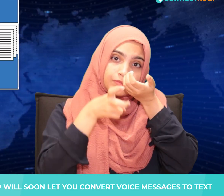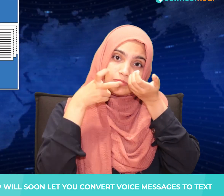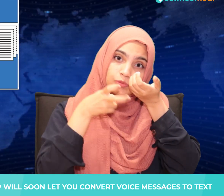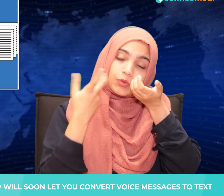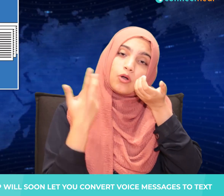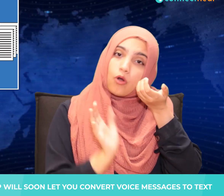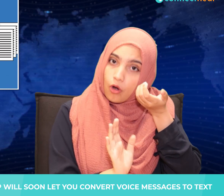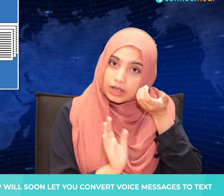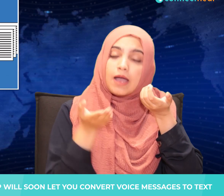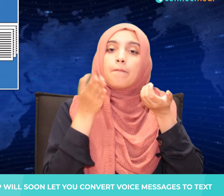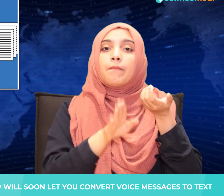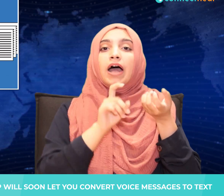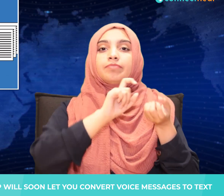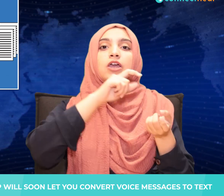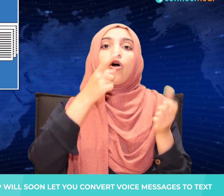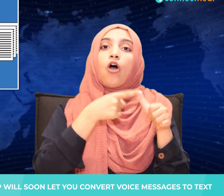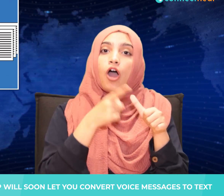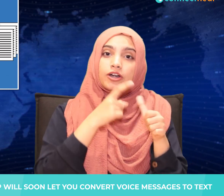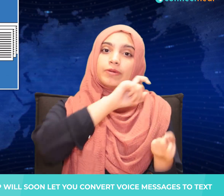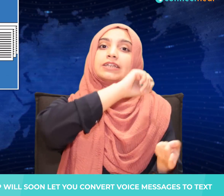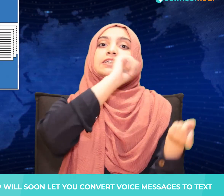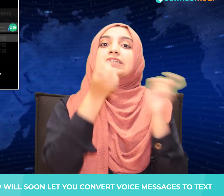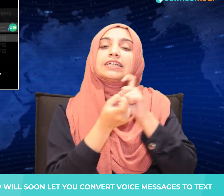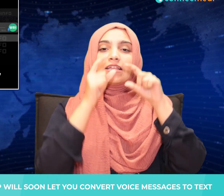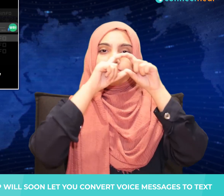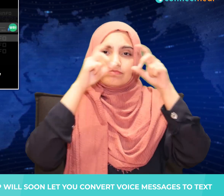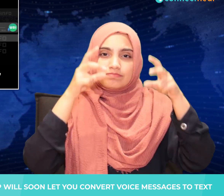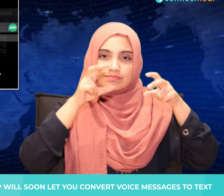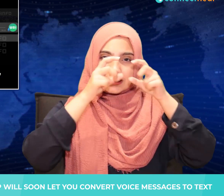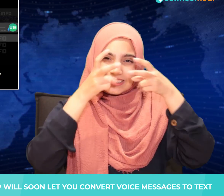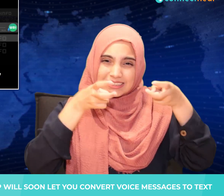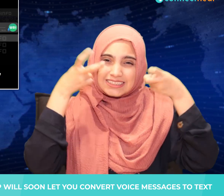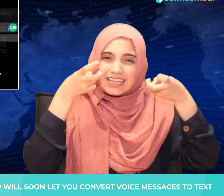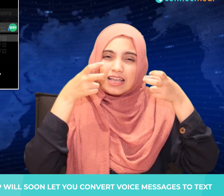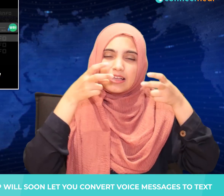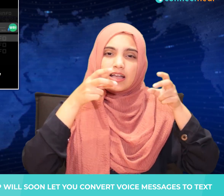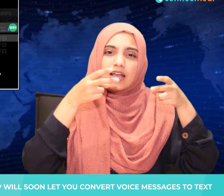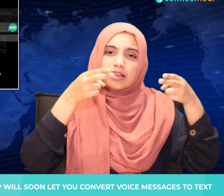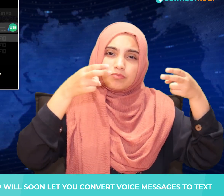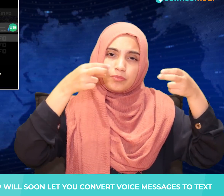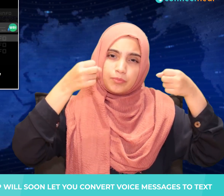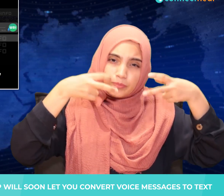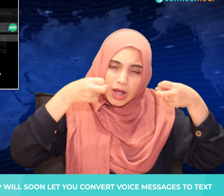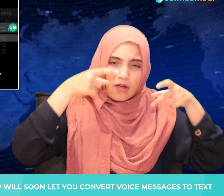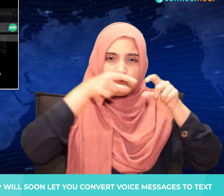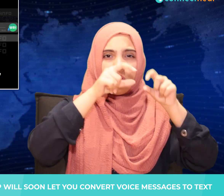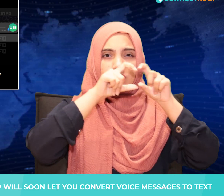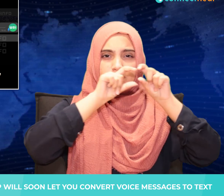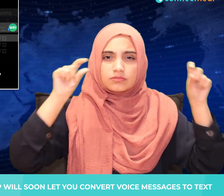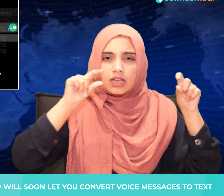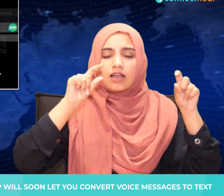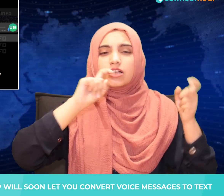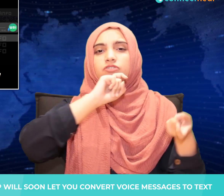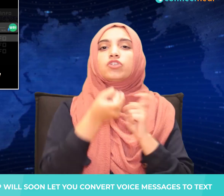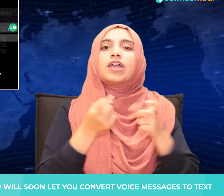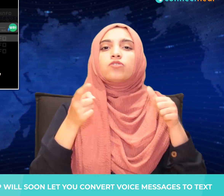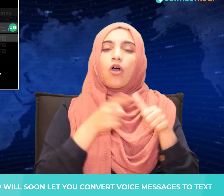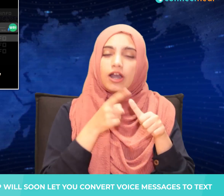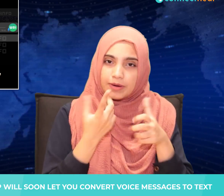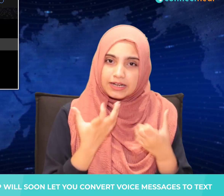recognition ai and the transformation will take place at the smartphone level only meaning none of the